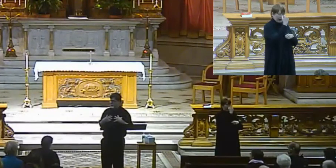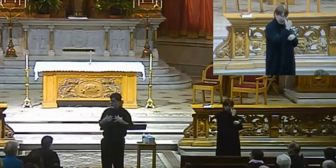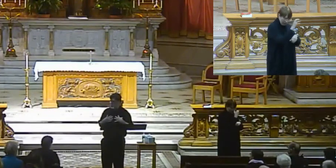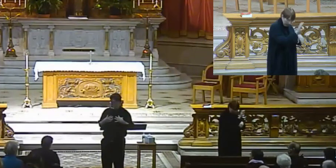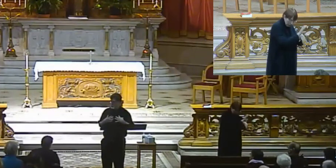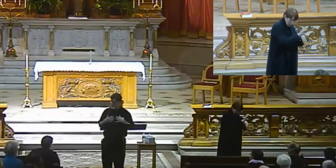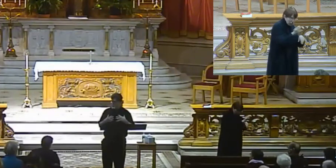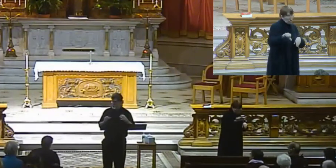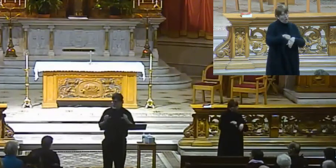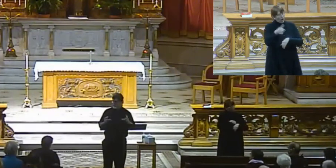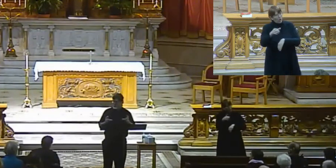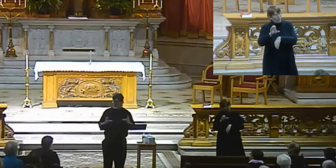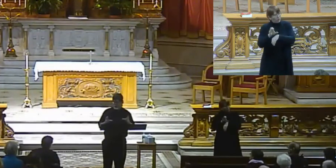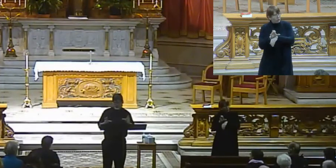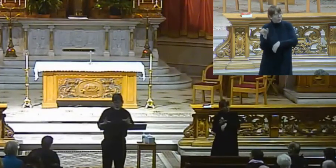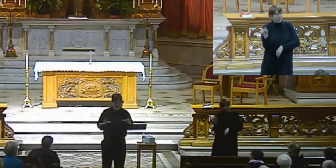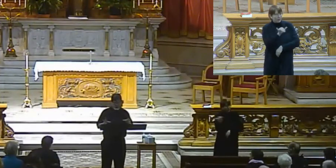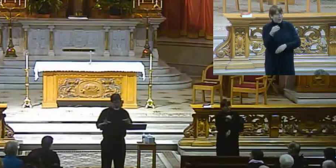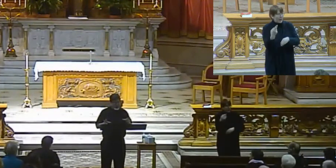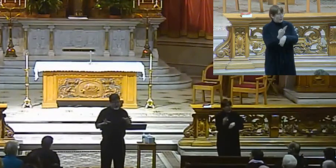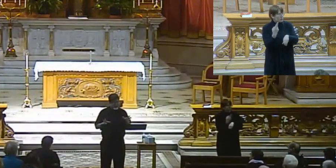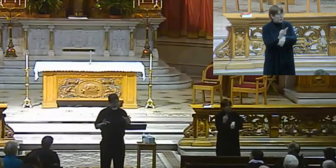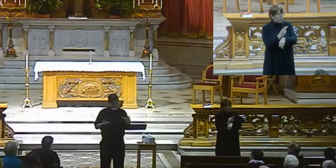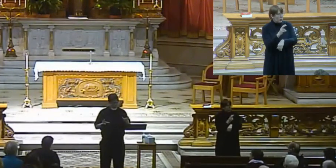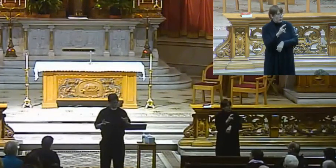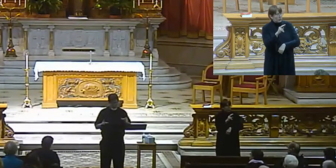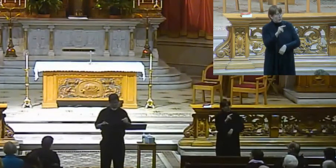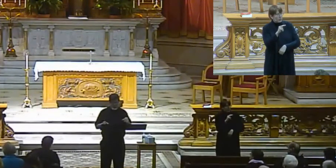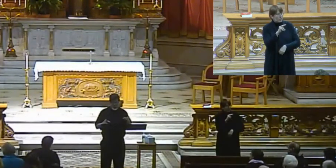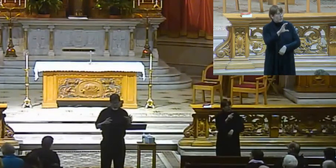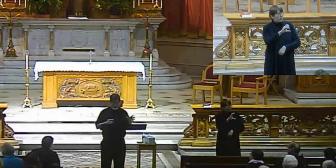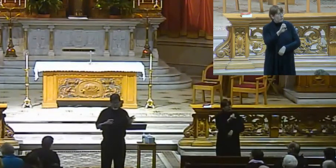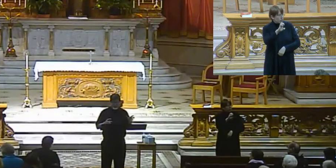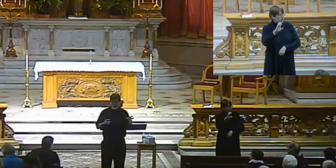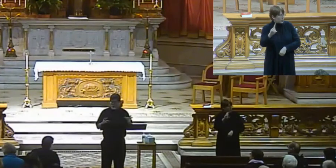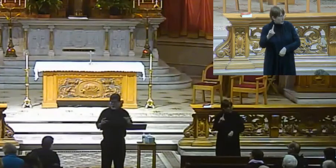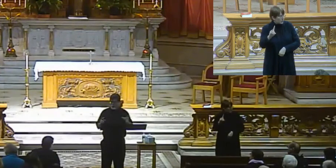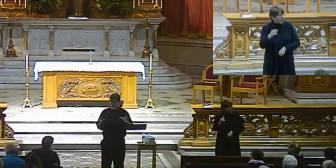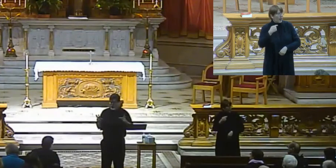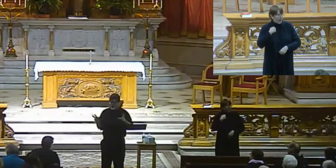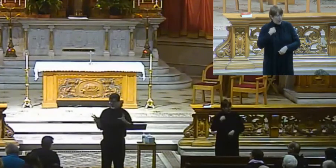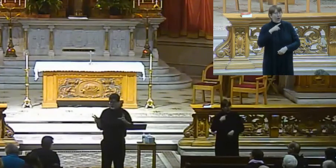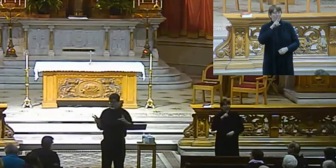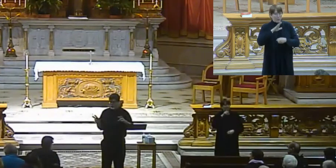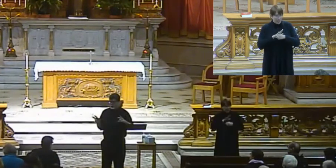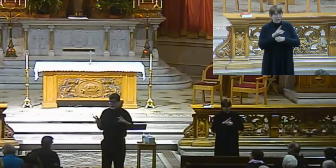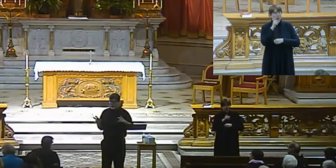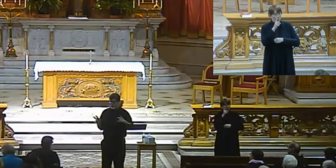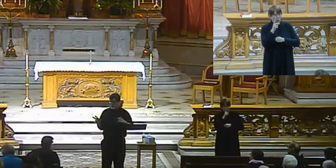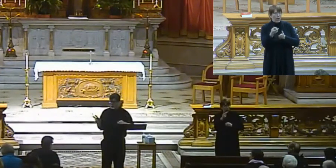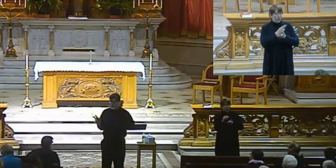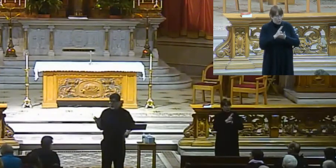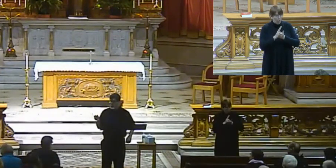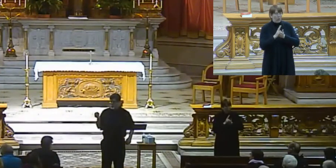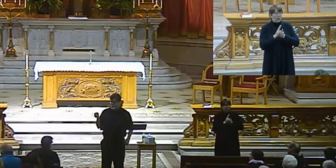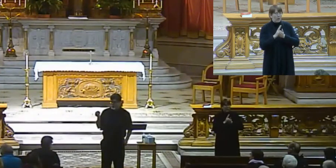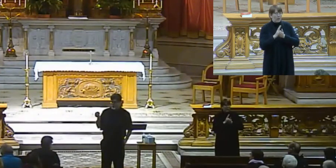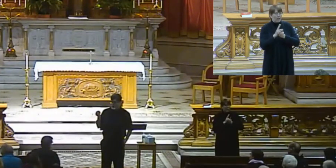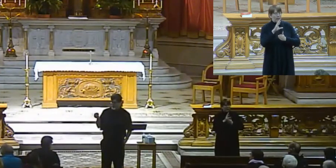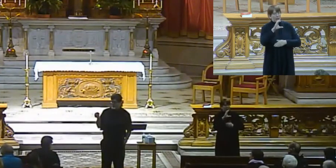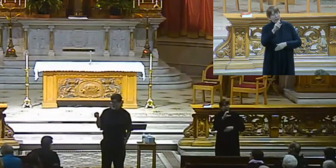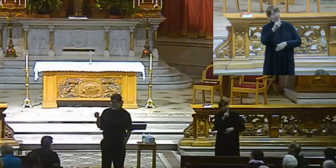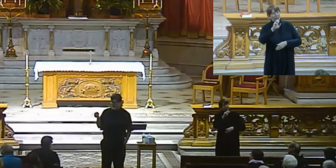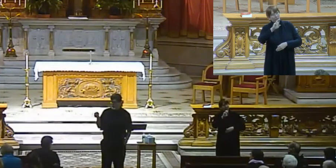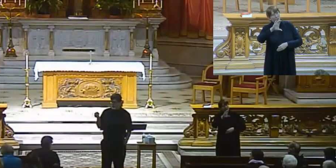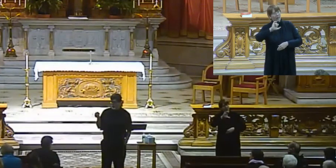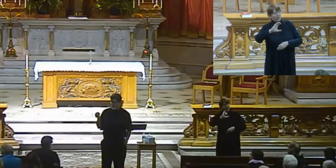Catholic church also use the same Nicene Creed. And they say, I believe in one holy Catholic and apostolic church. Now what we've got